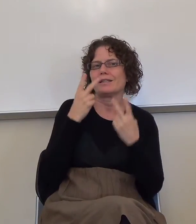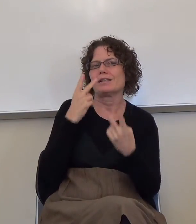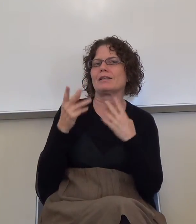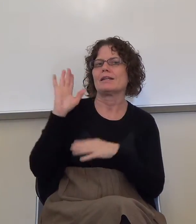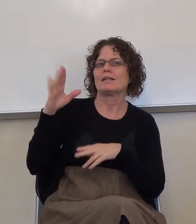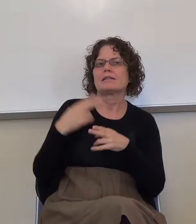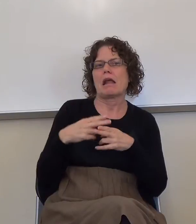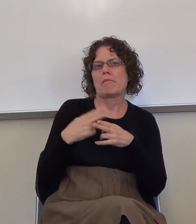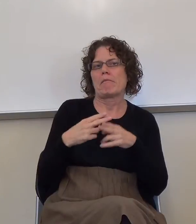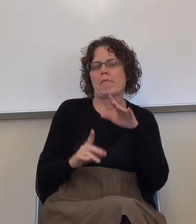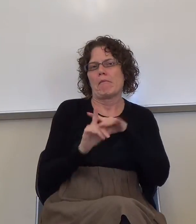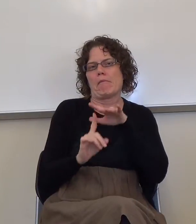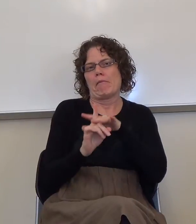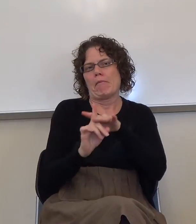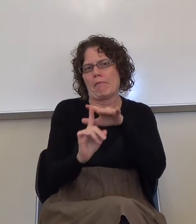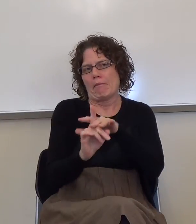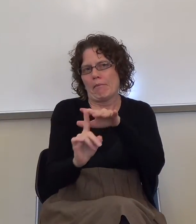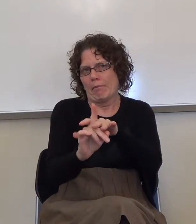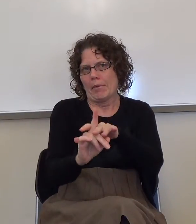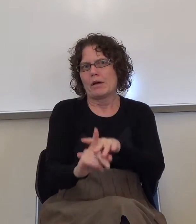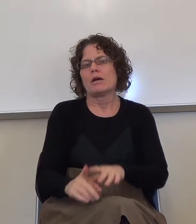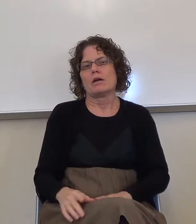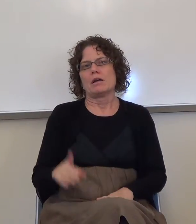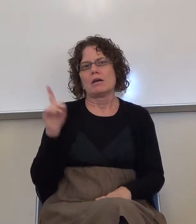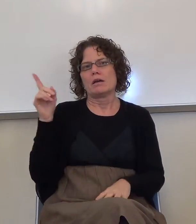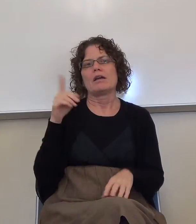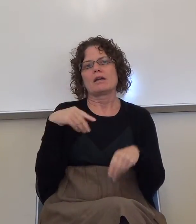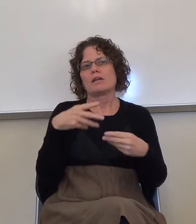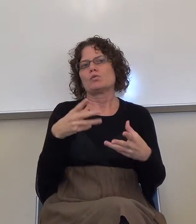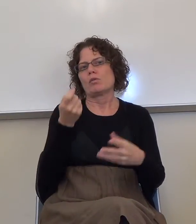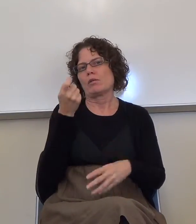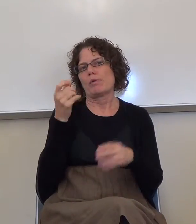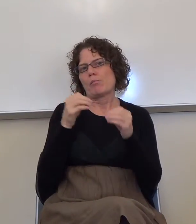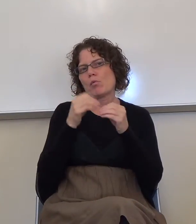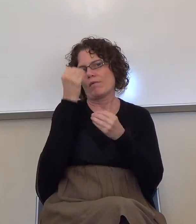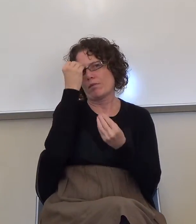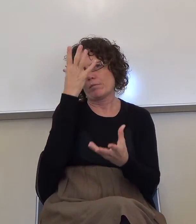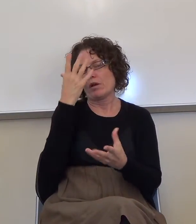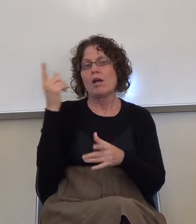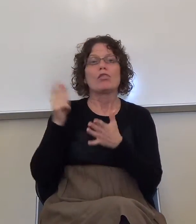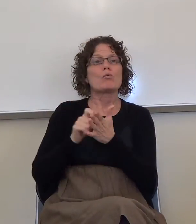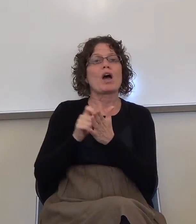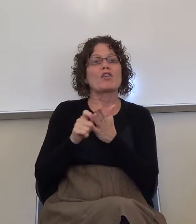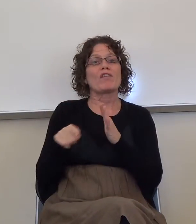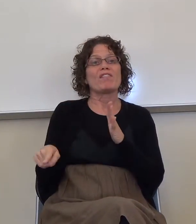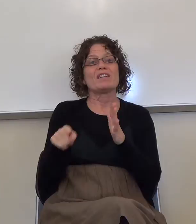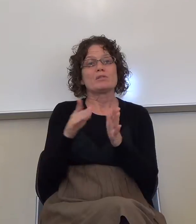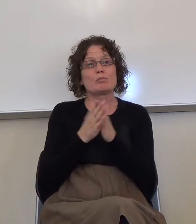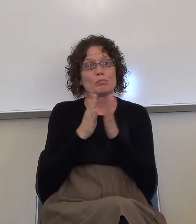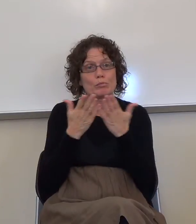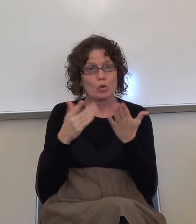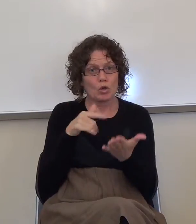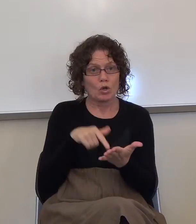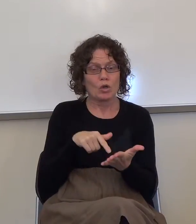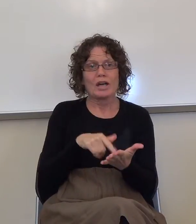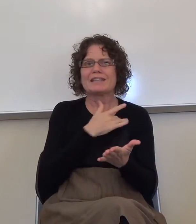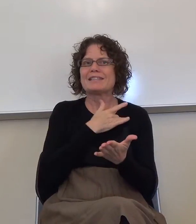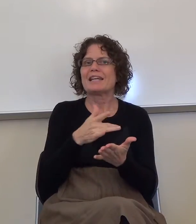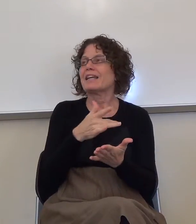So, it's just, this just gives you a little more information. The writer of this textbook tends to use these for this kind of